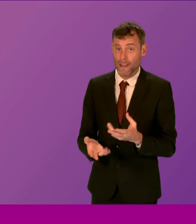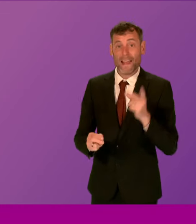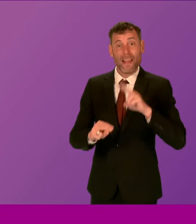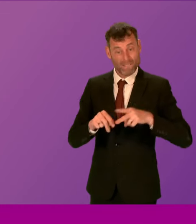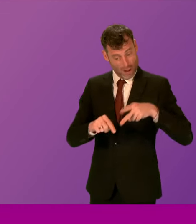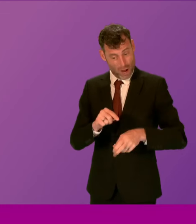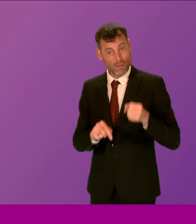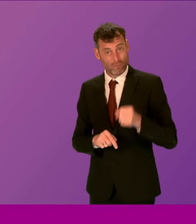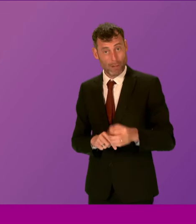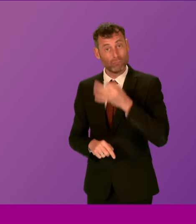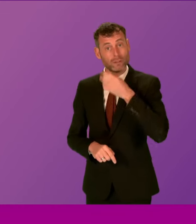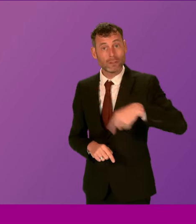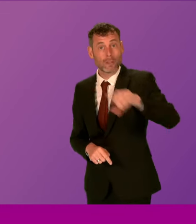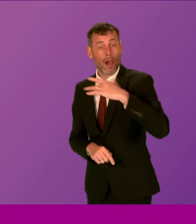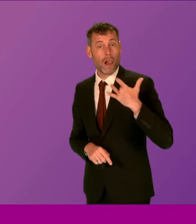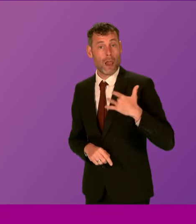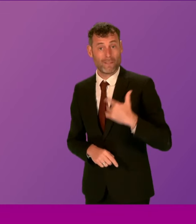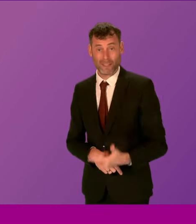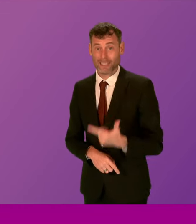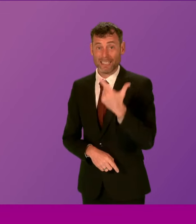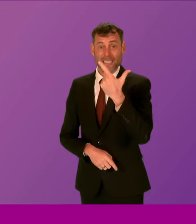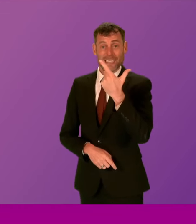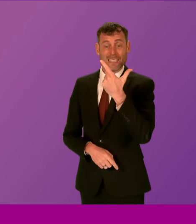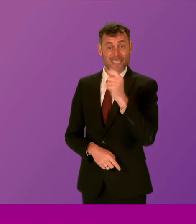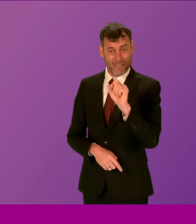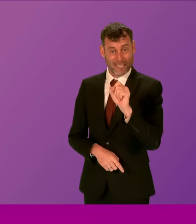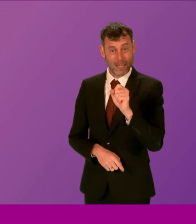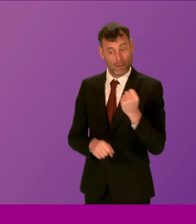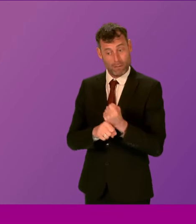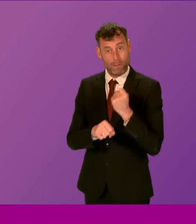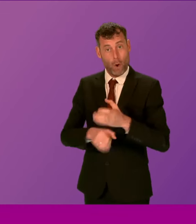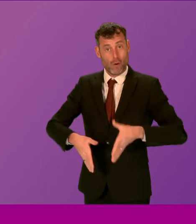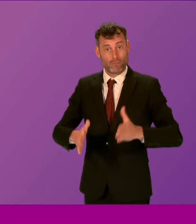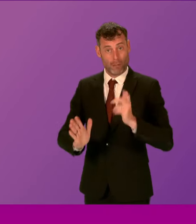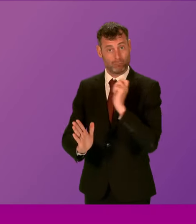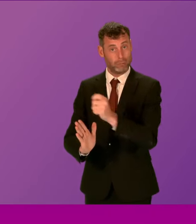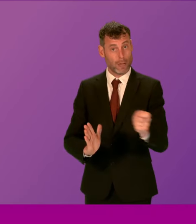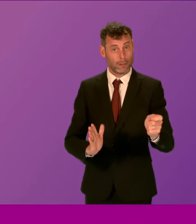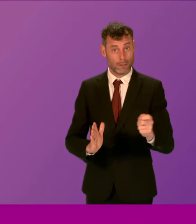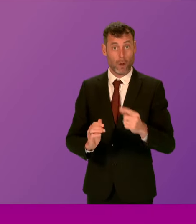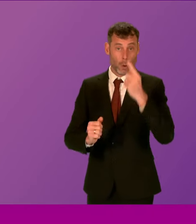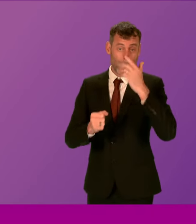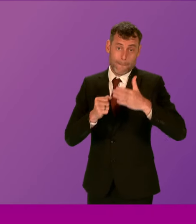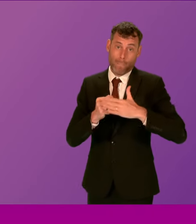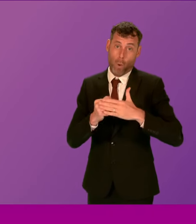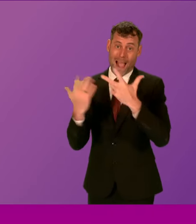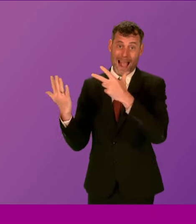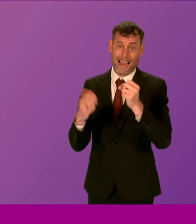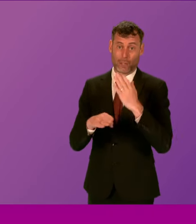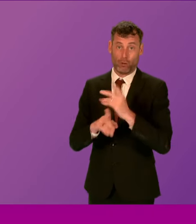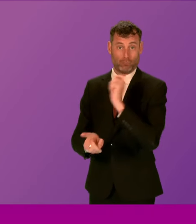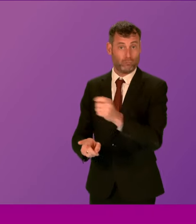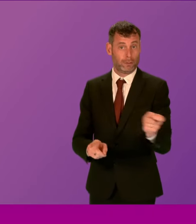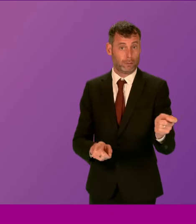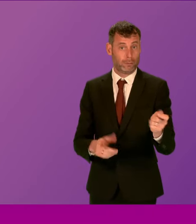70 frontline maintenance workers have just been made redundant. further 80 jobs are now at risk. So which is correct?